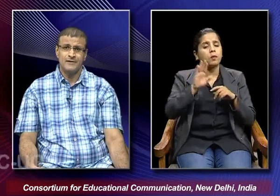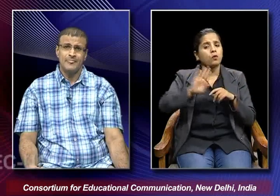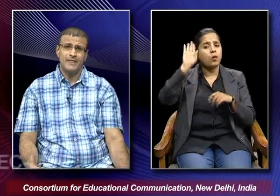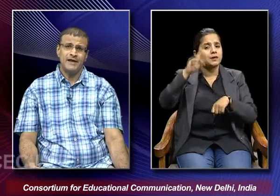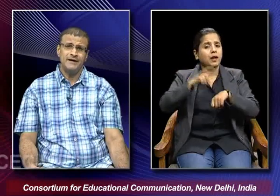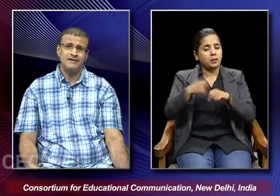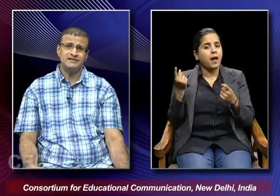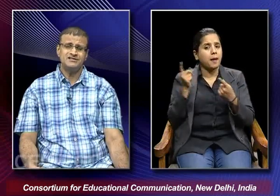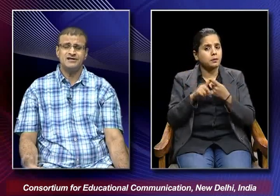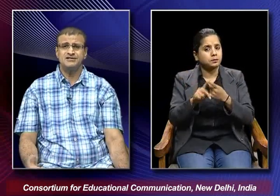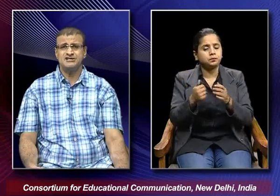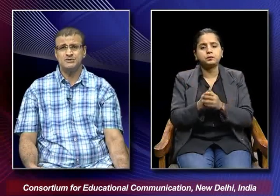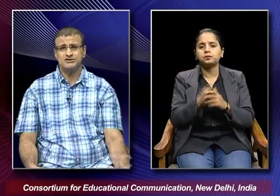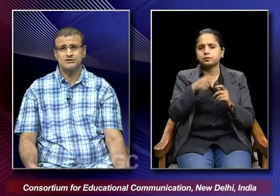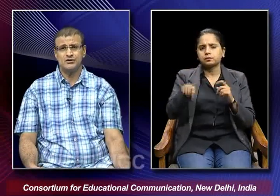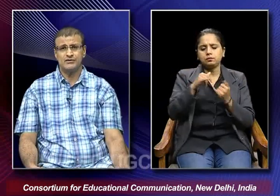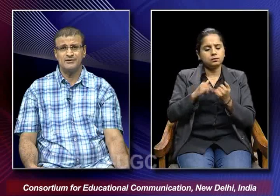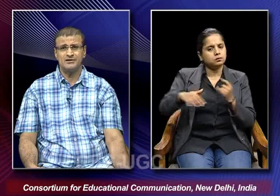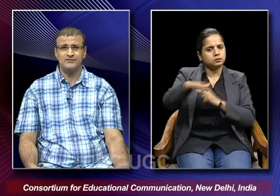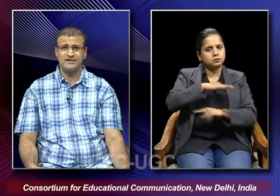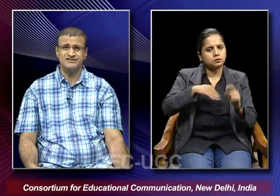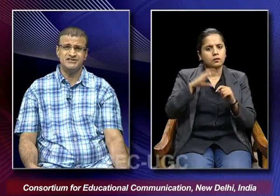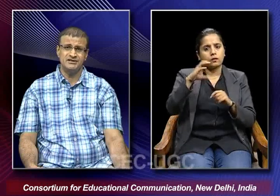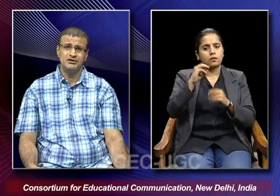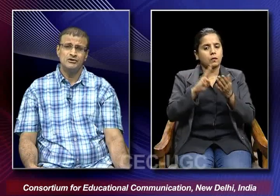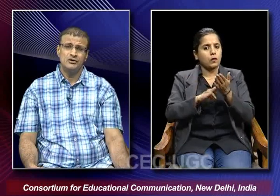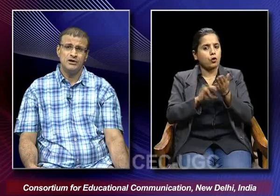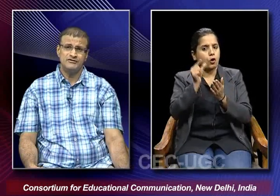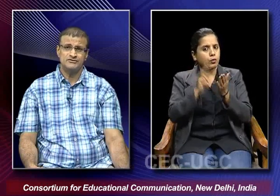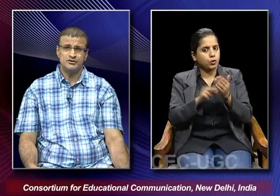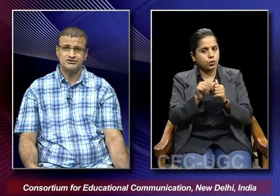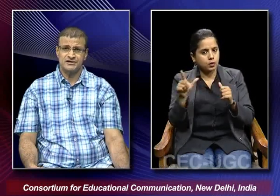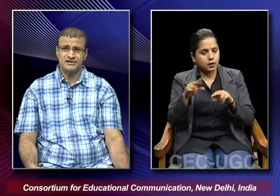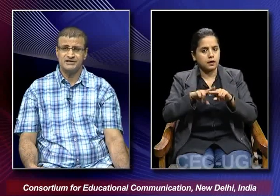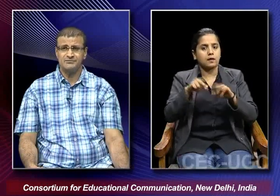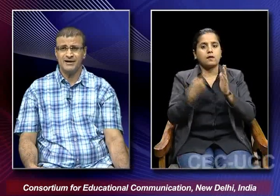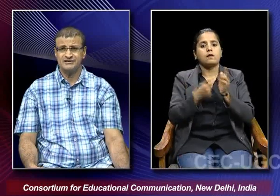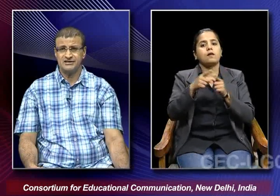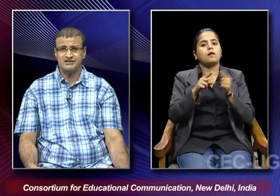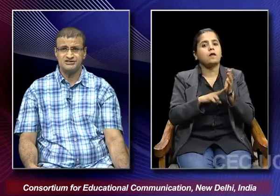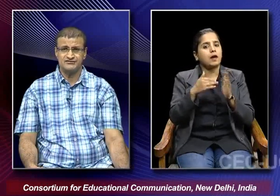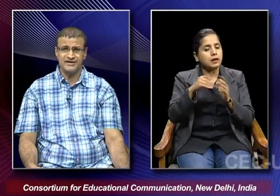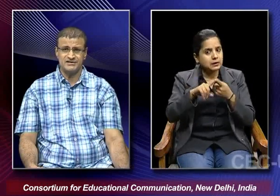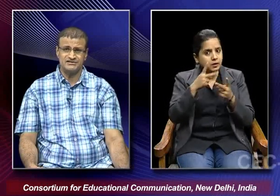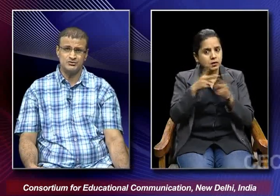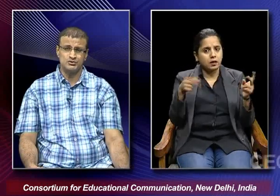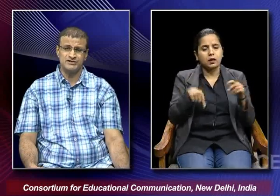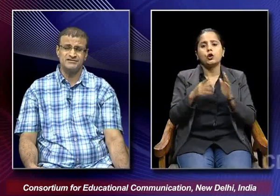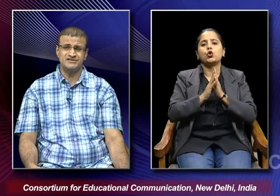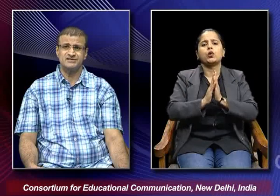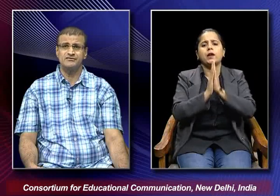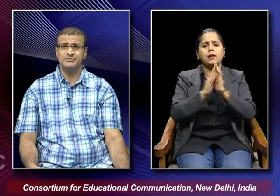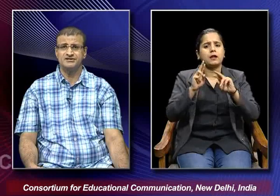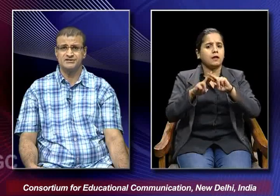and this situation of communal frenzy which was created by the religious fanatics whose